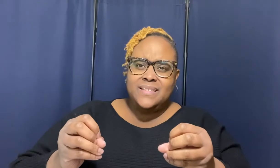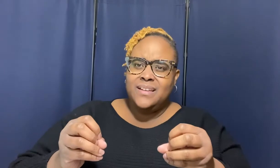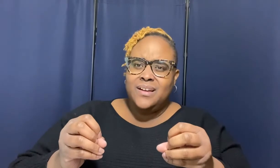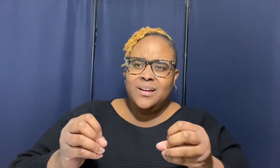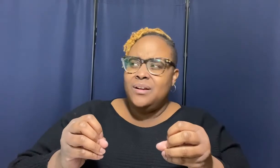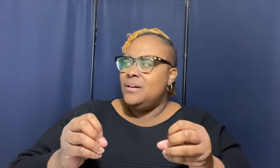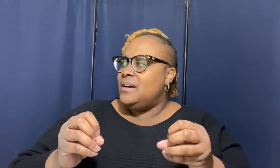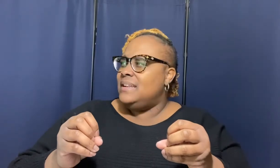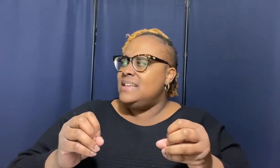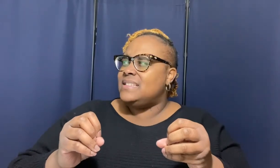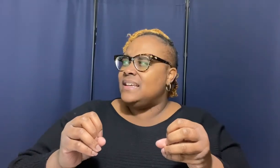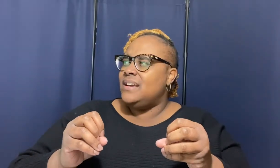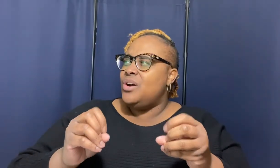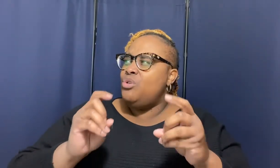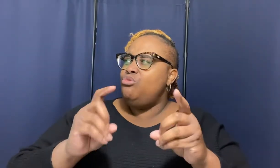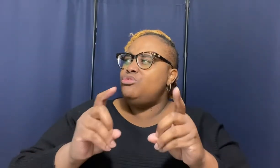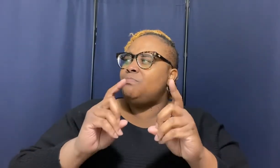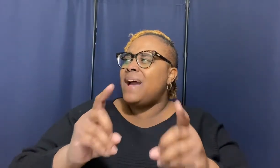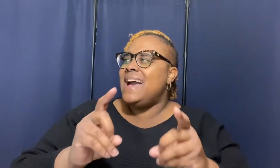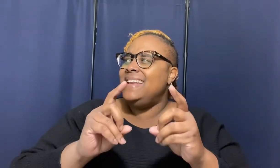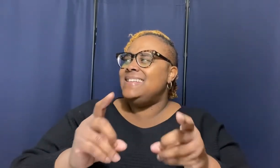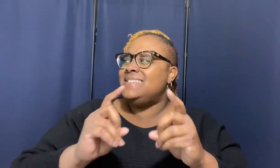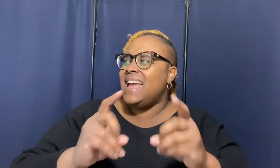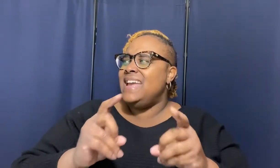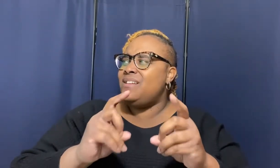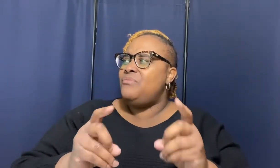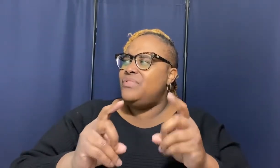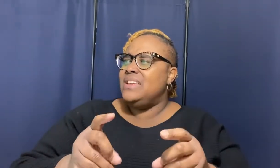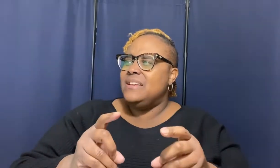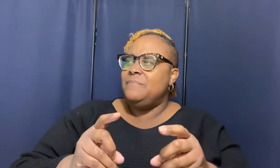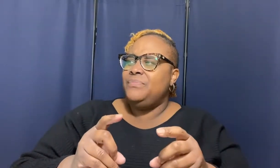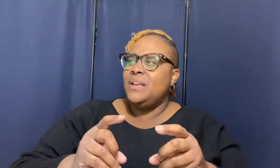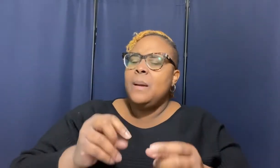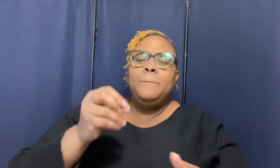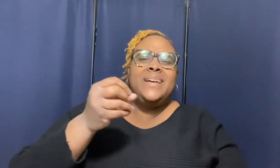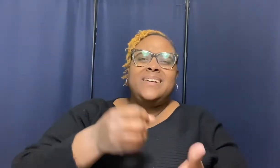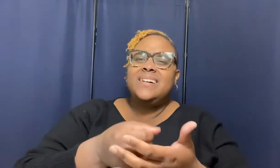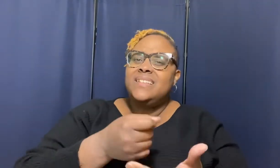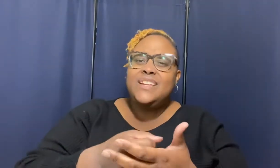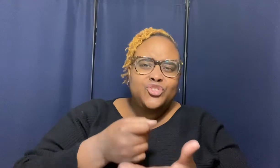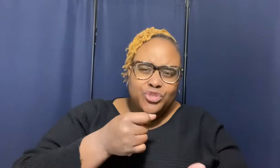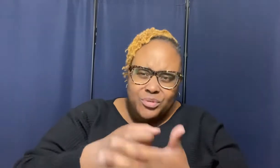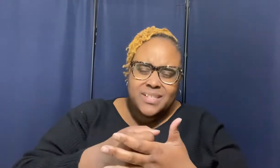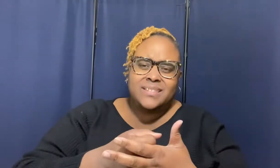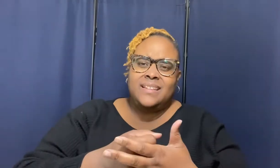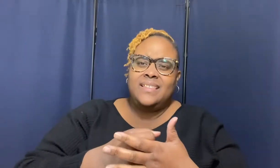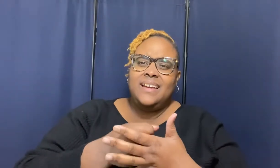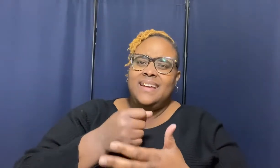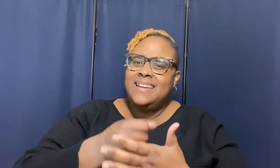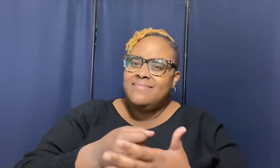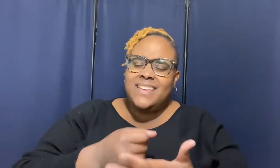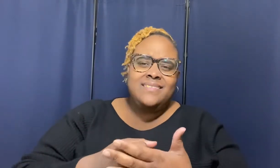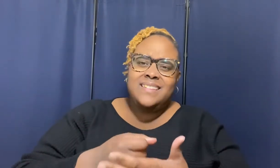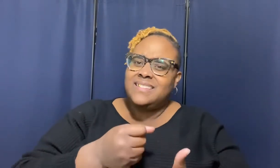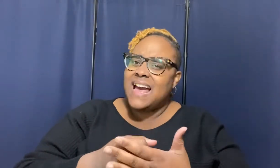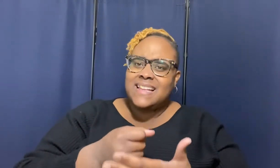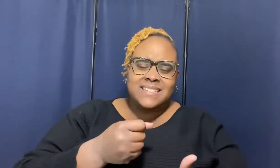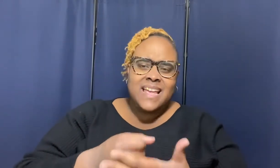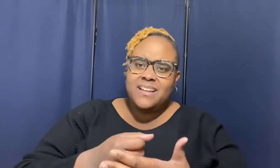listen whose mind is stayed on thee because he trusted in thee this is isaiah